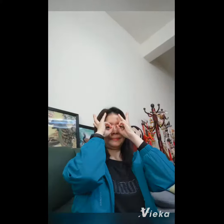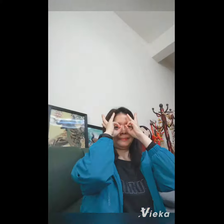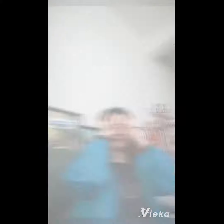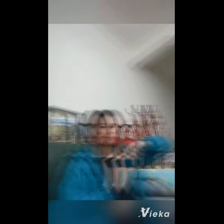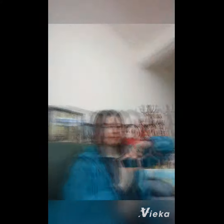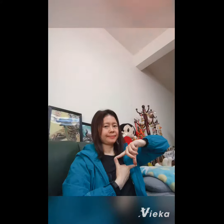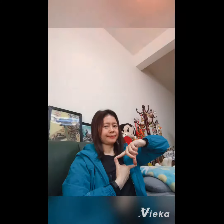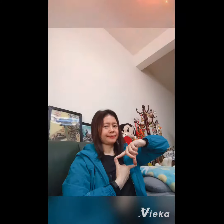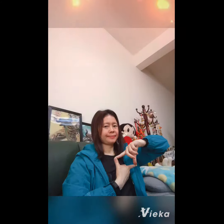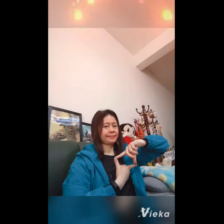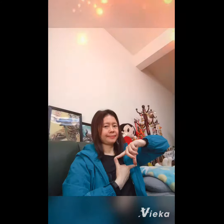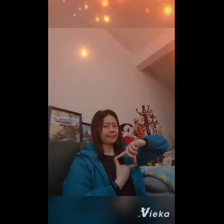I love you